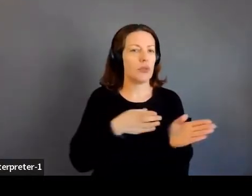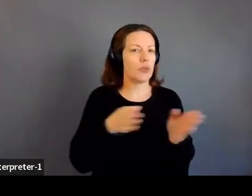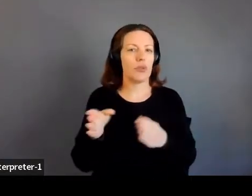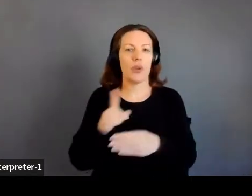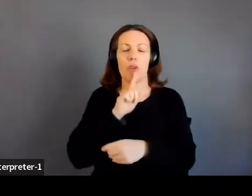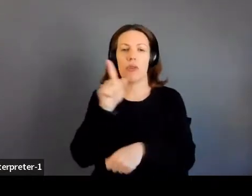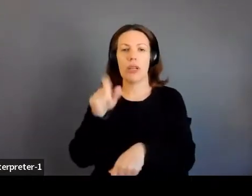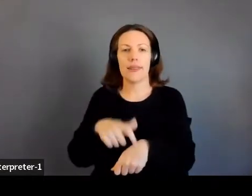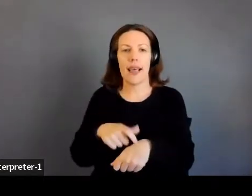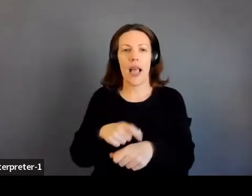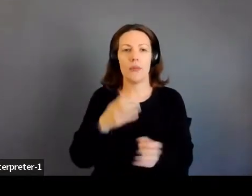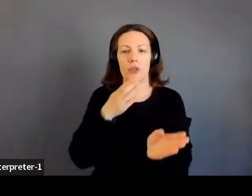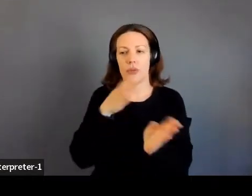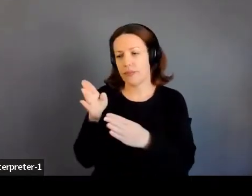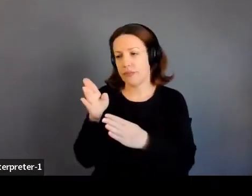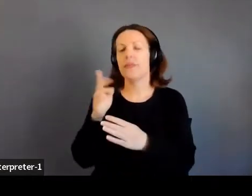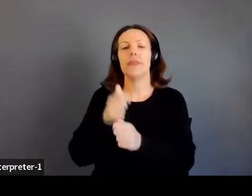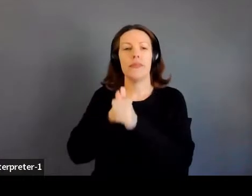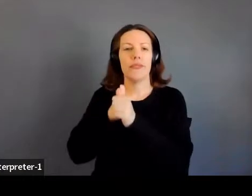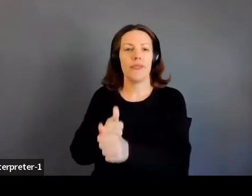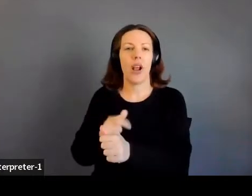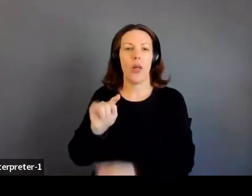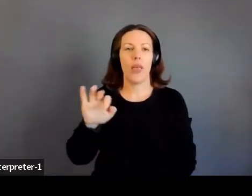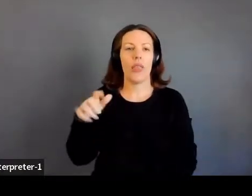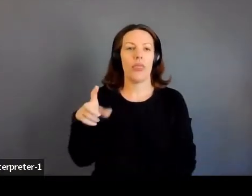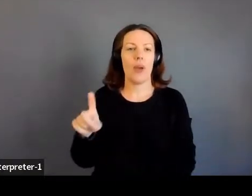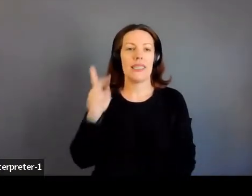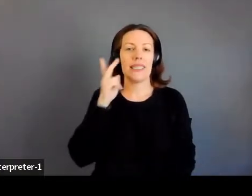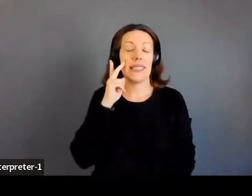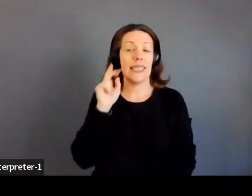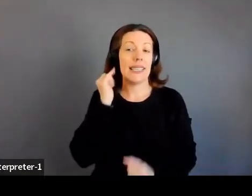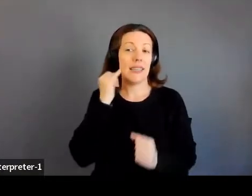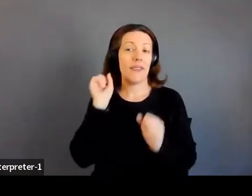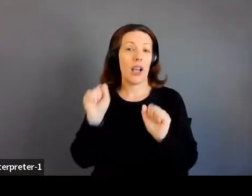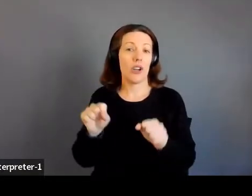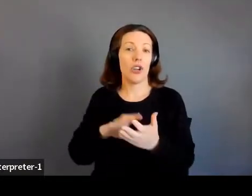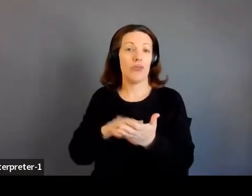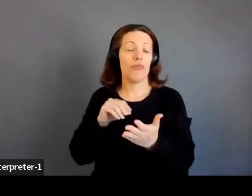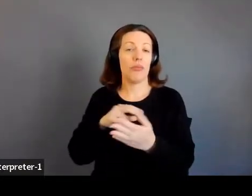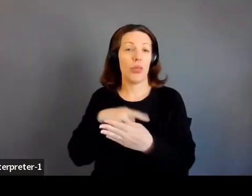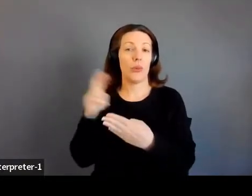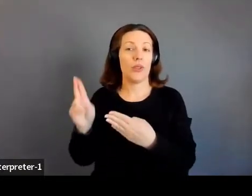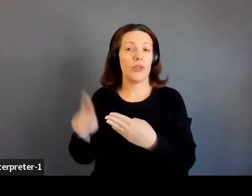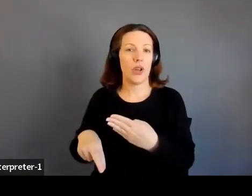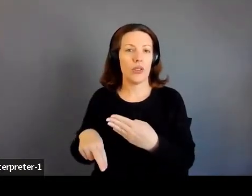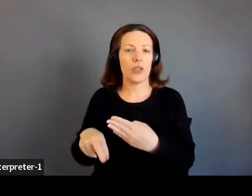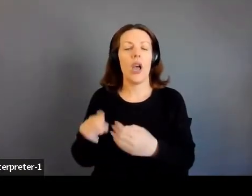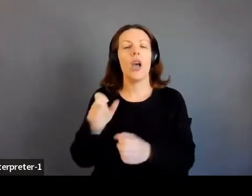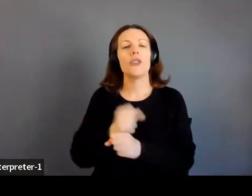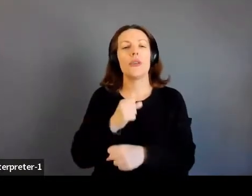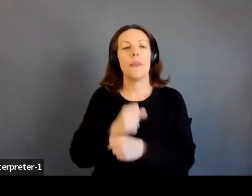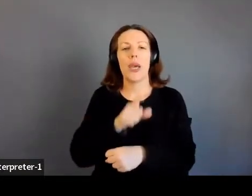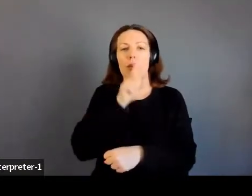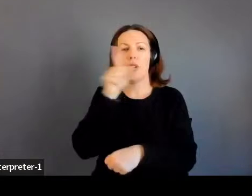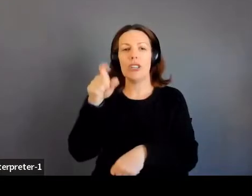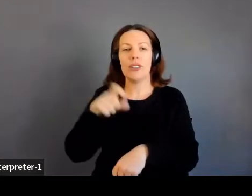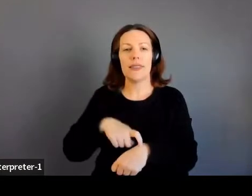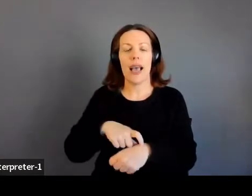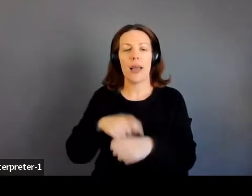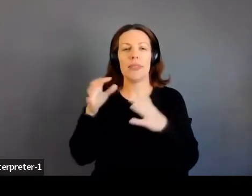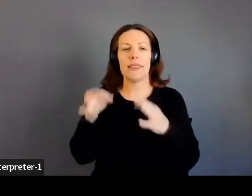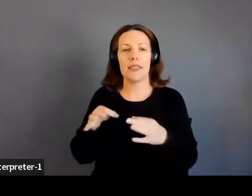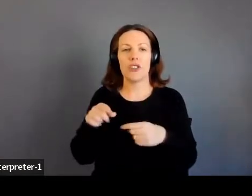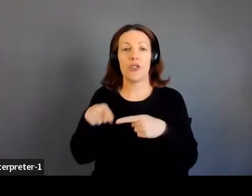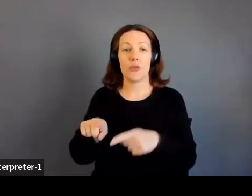real time and make a decision to follow that thread to see if I could replicate that result to make real time decisions in the field